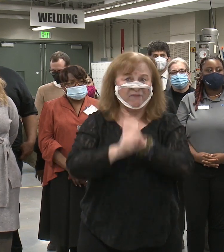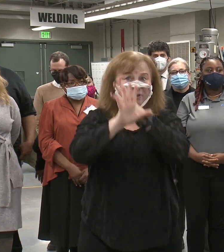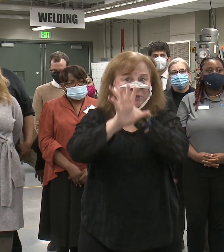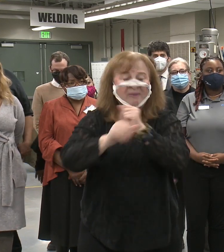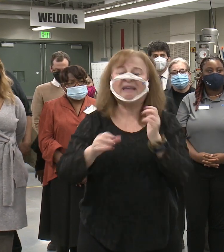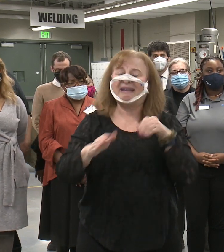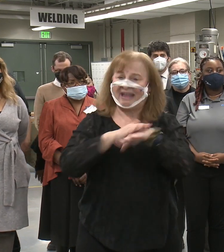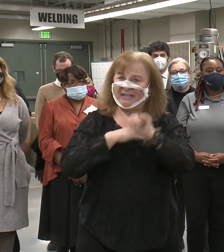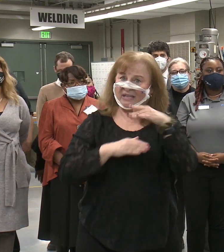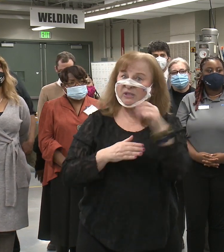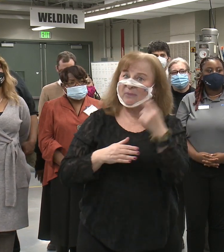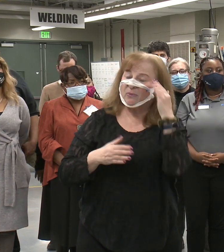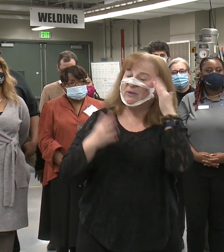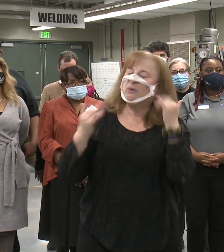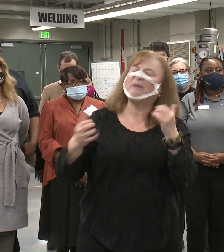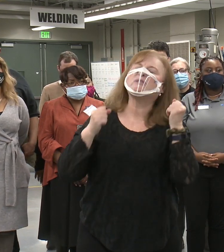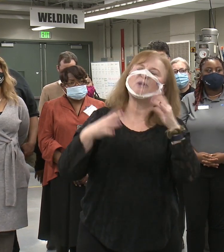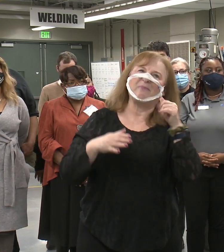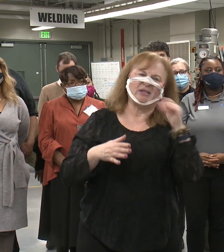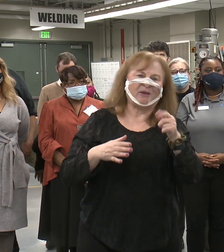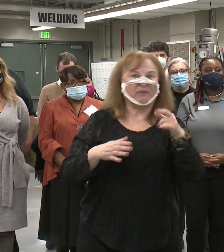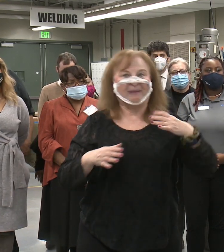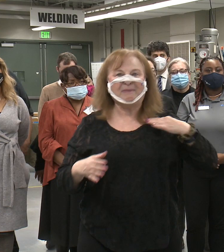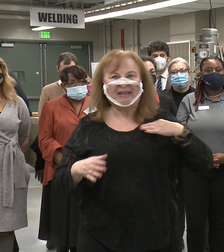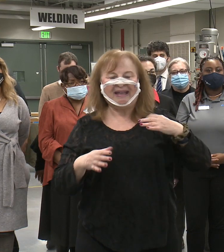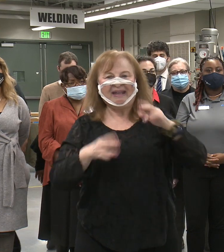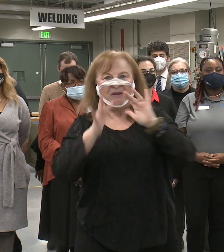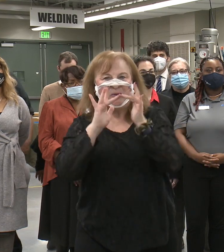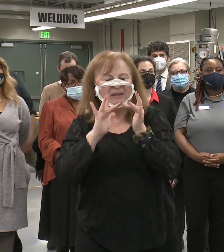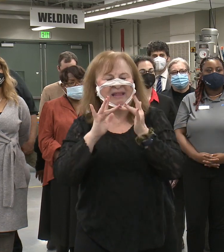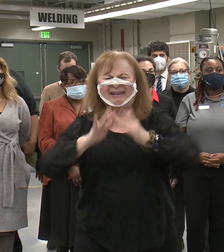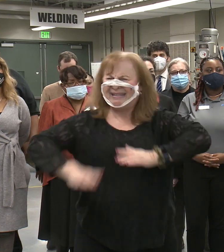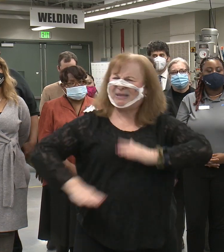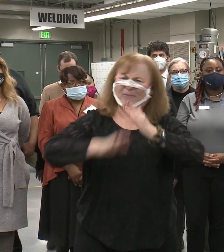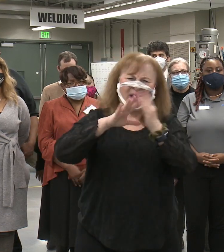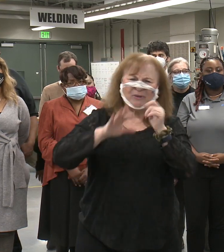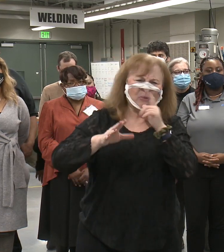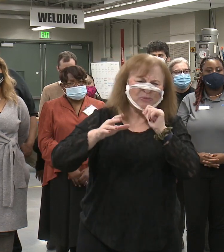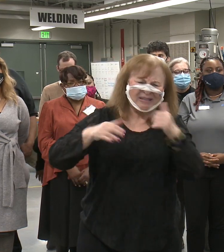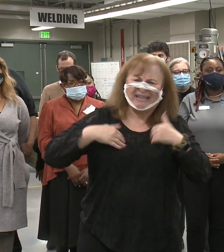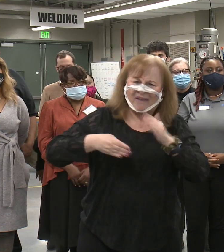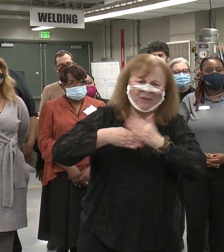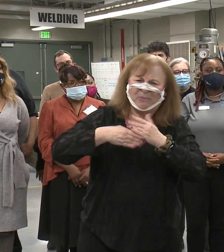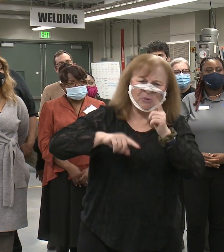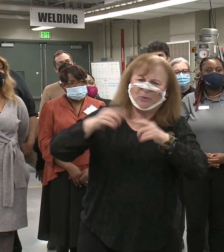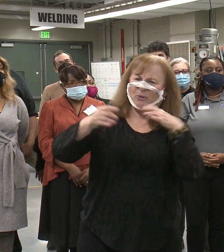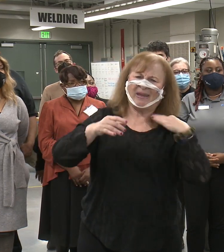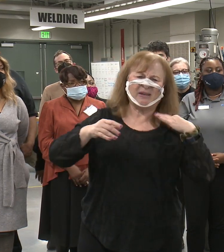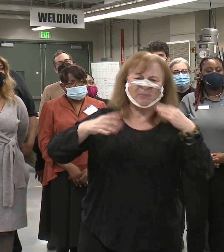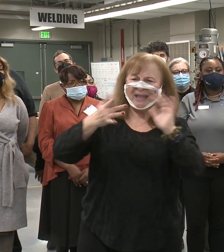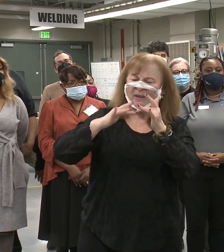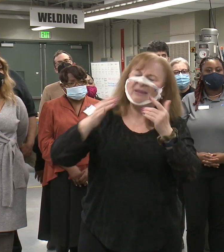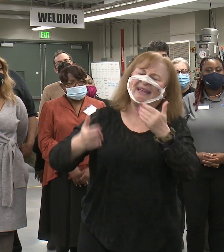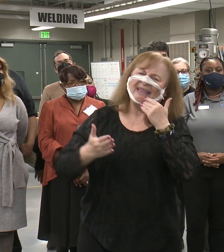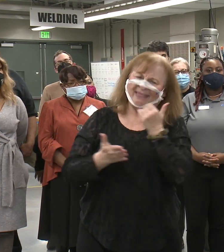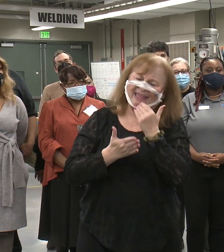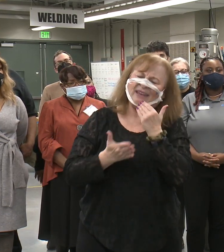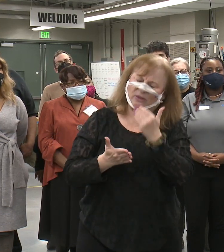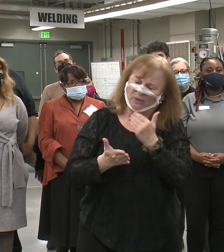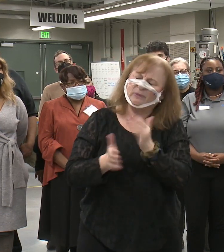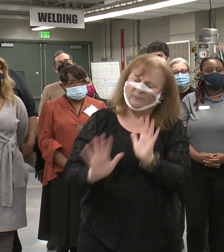jobs. We know today so many jobs you have to apply online. It's a barrier for our residents. And I want to thank you for helping to address that barrier.